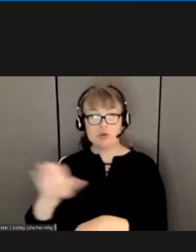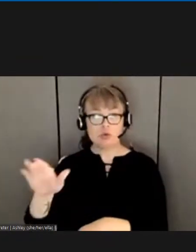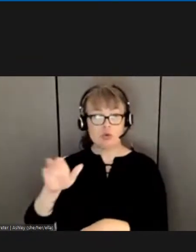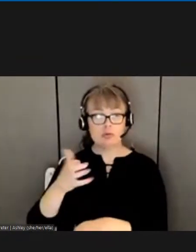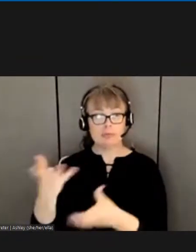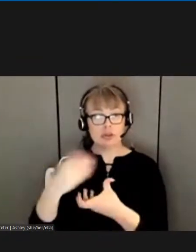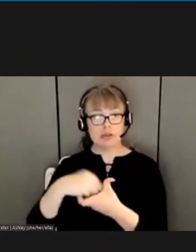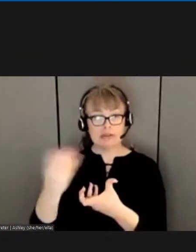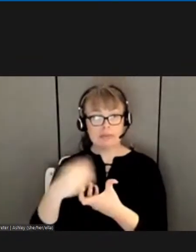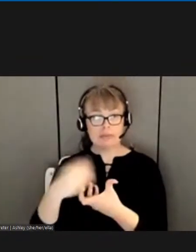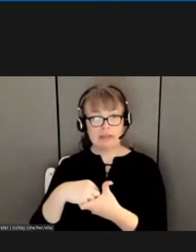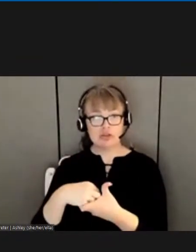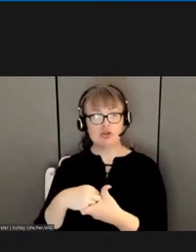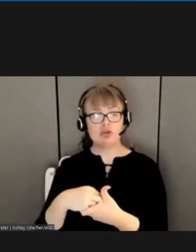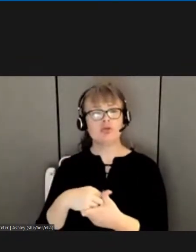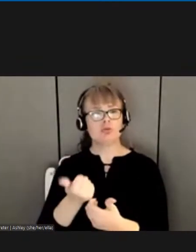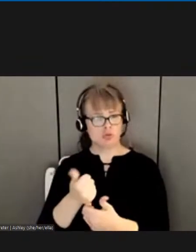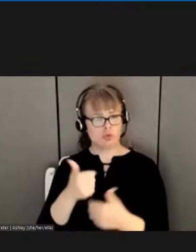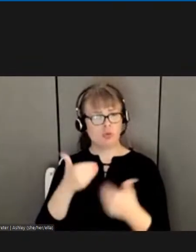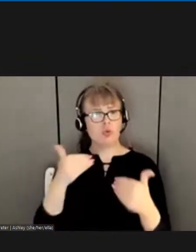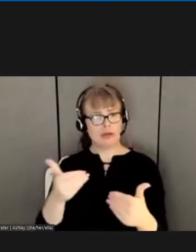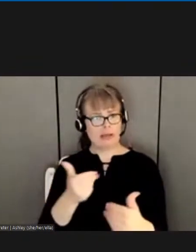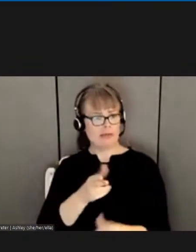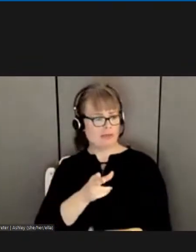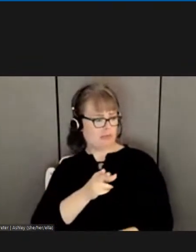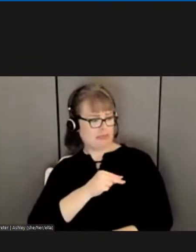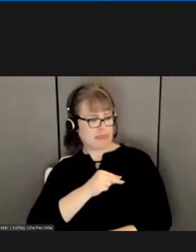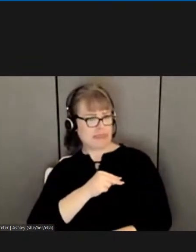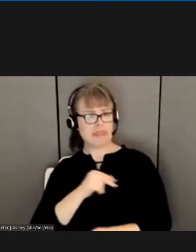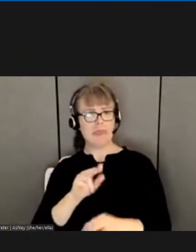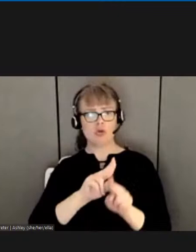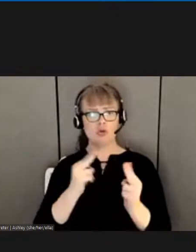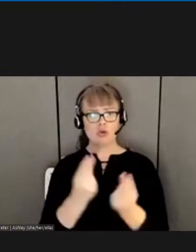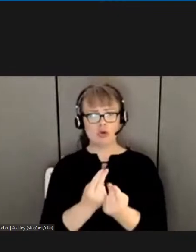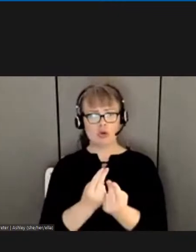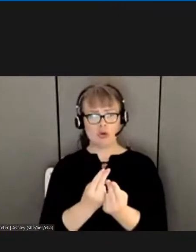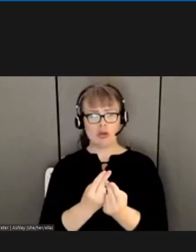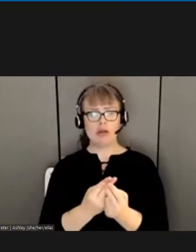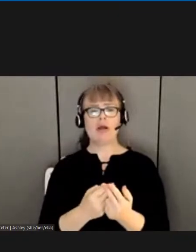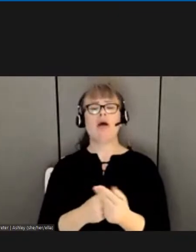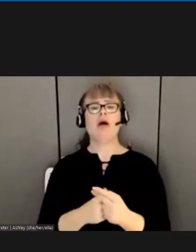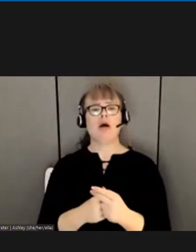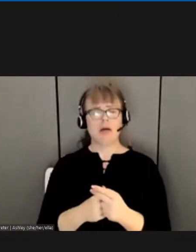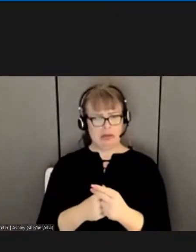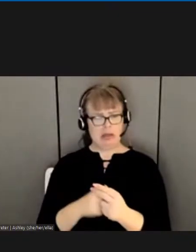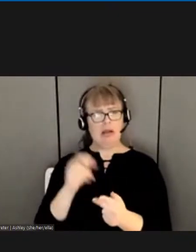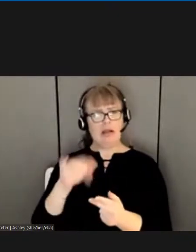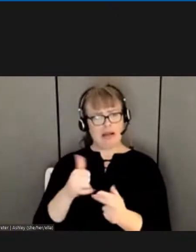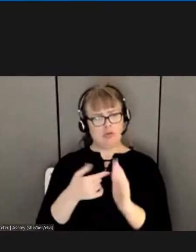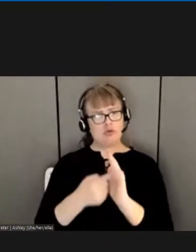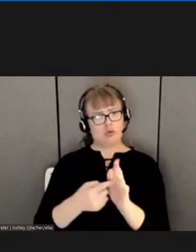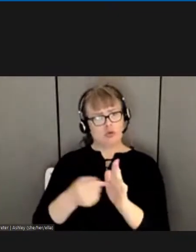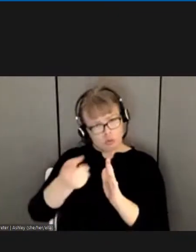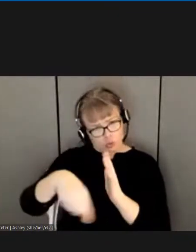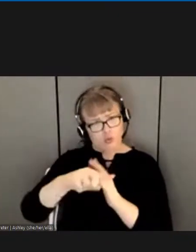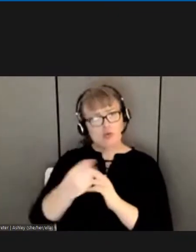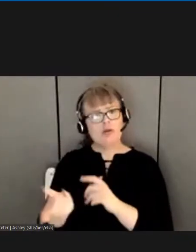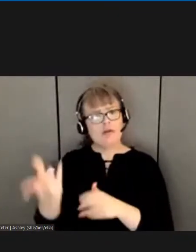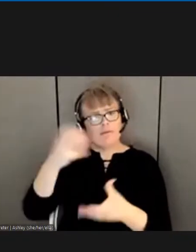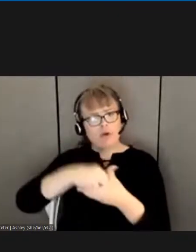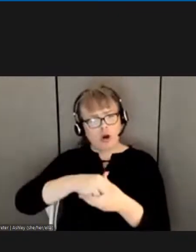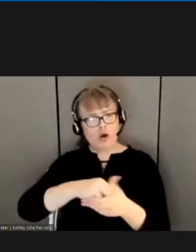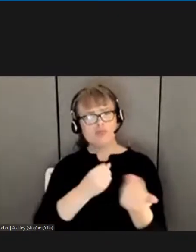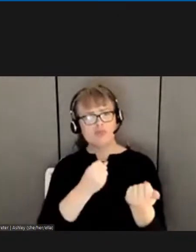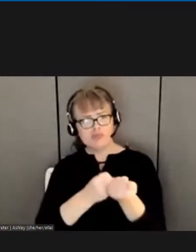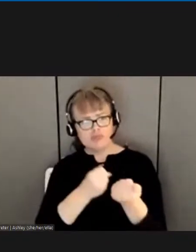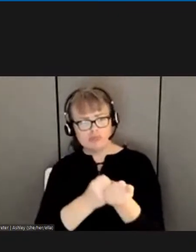it's in that kind of participation that shows unity during negotiations and let me tell you i guarantee you that